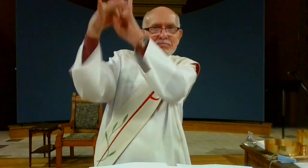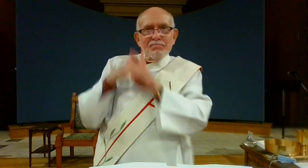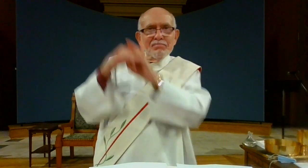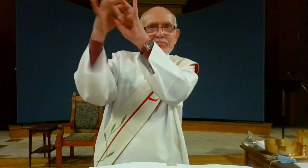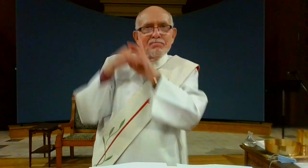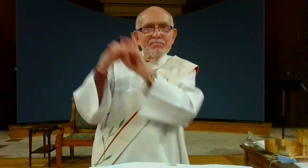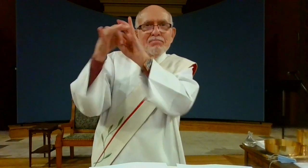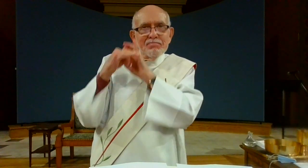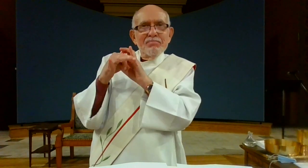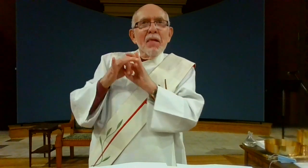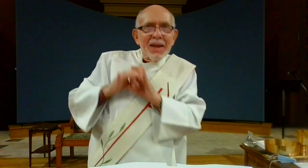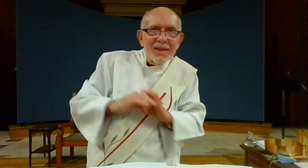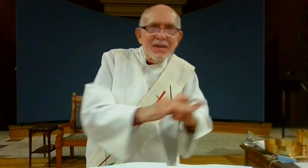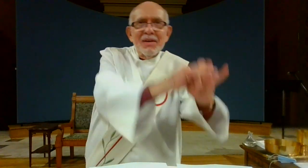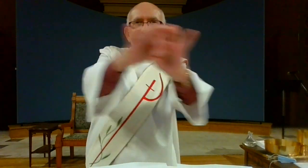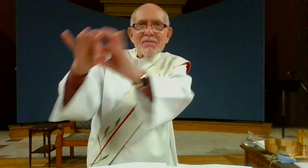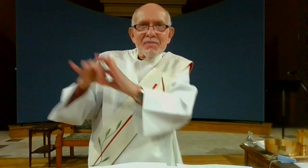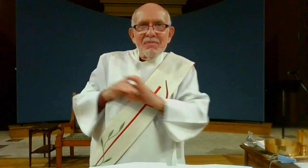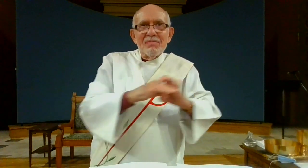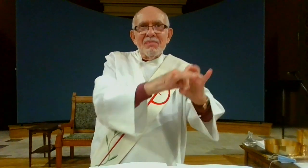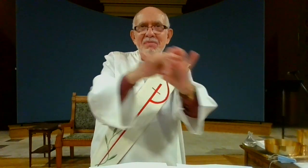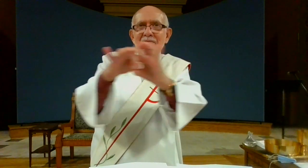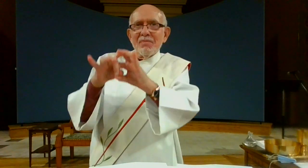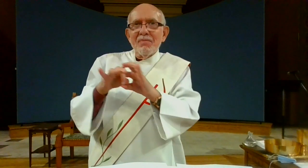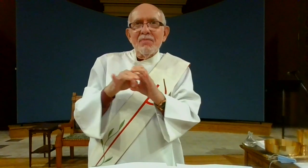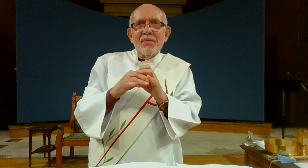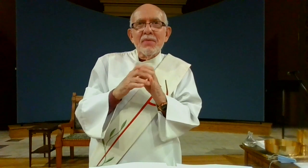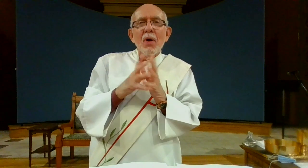and in that unity with god we can bring unity to others